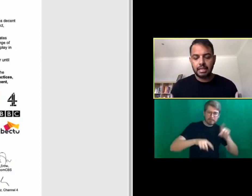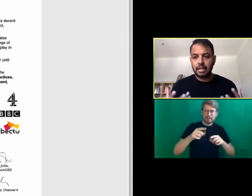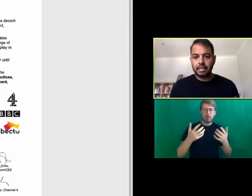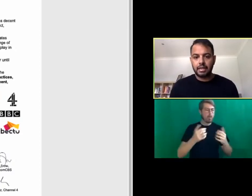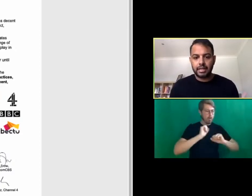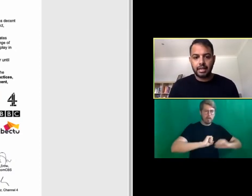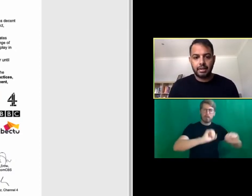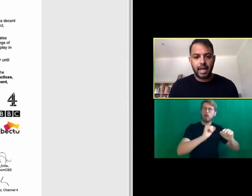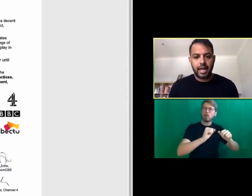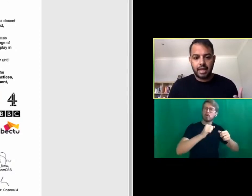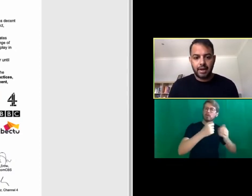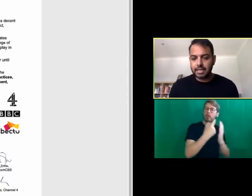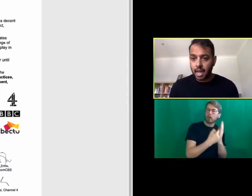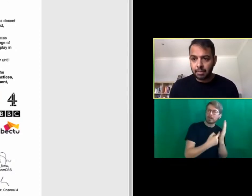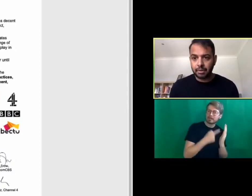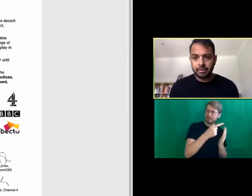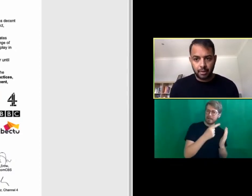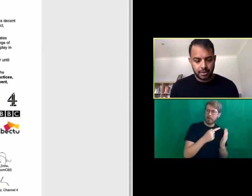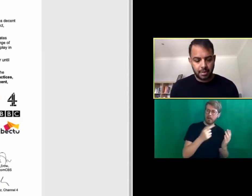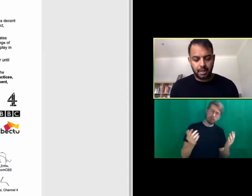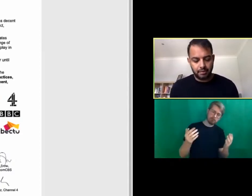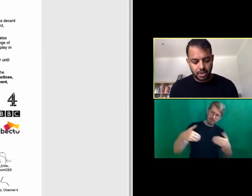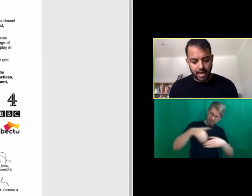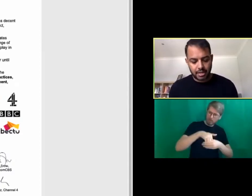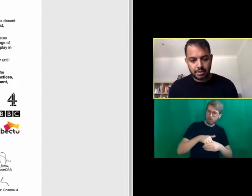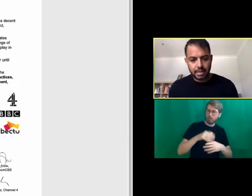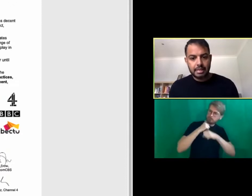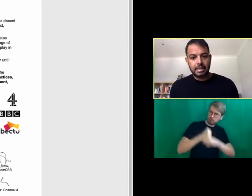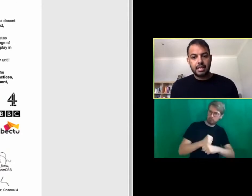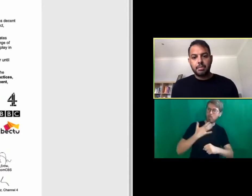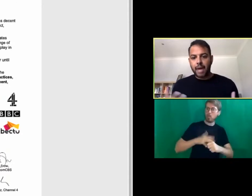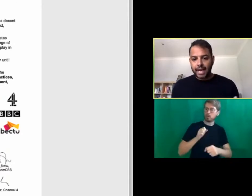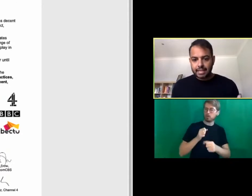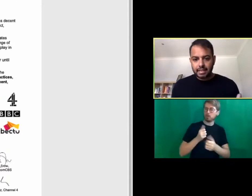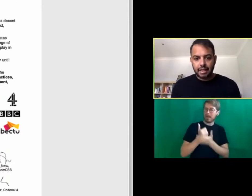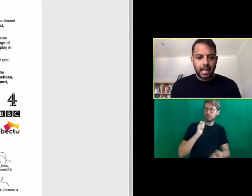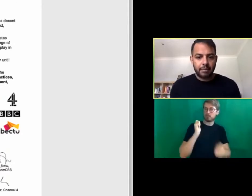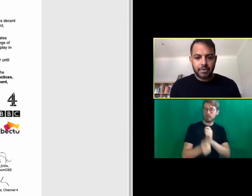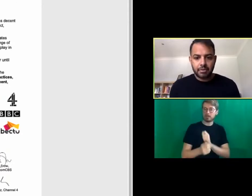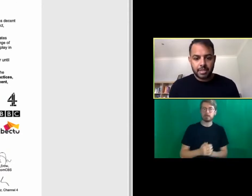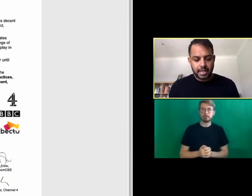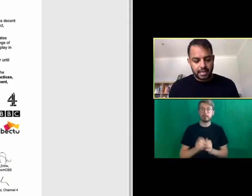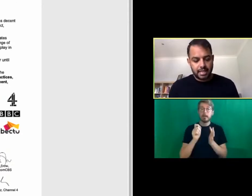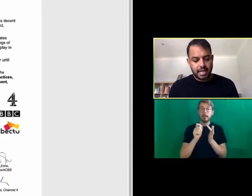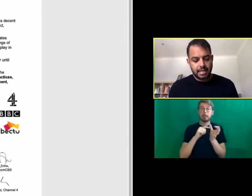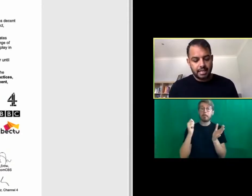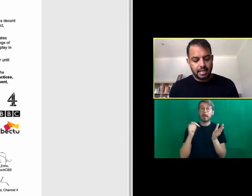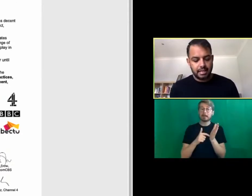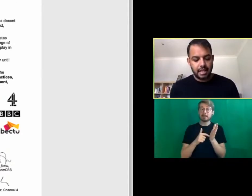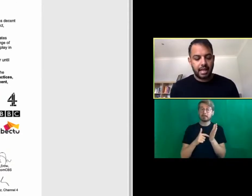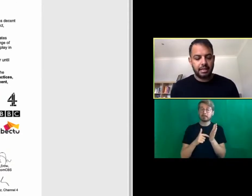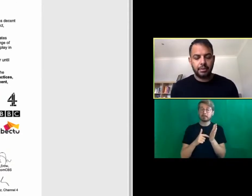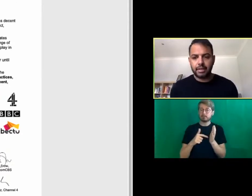policies you know they are there they're at the table they want to be part of the change. PACT obviously representing the